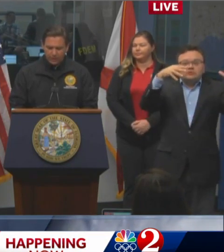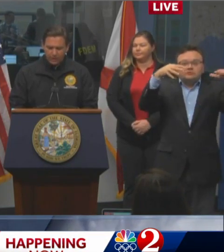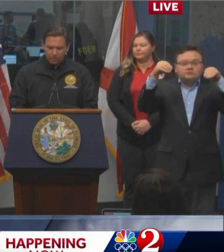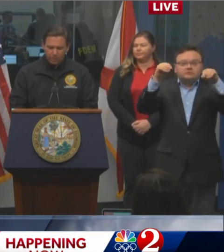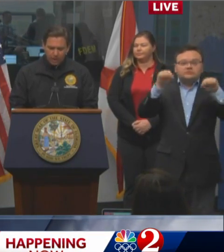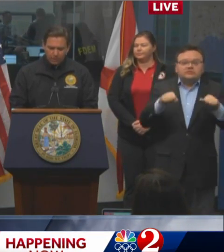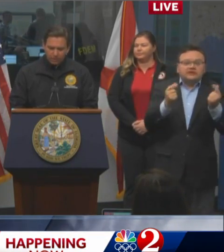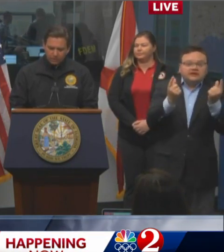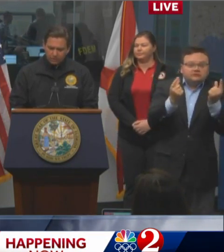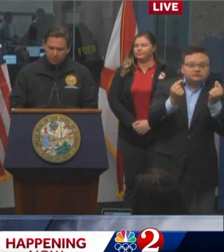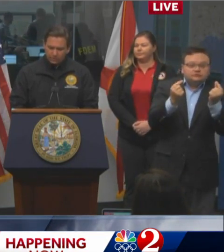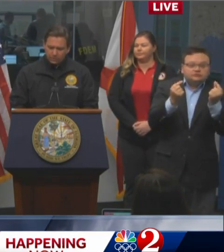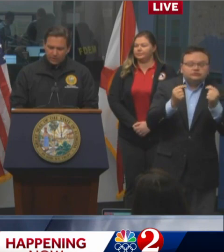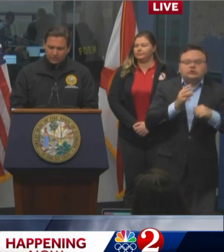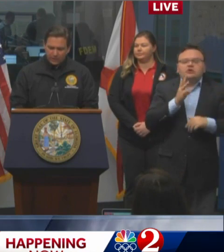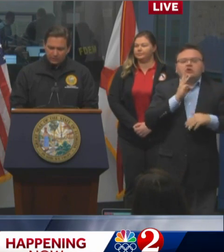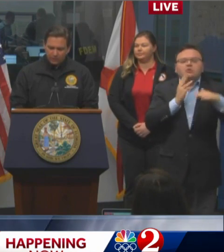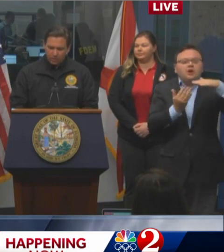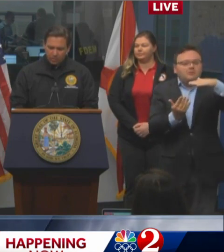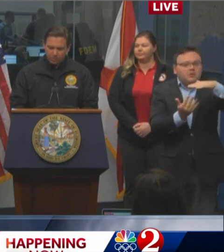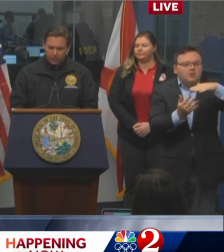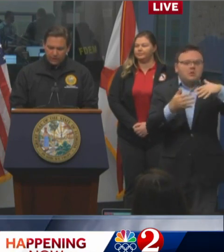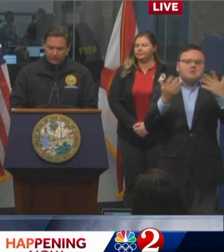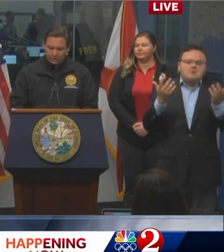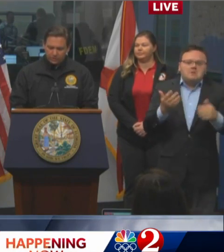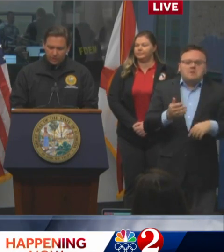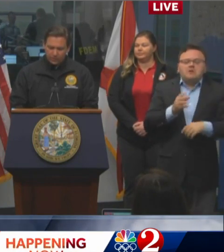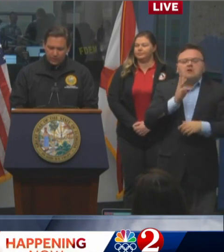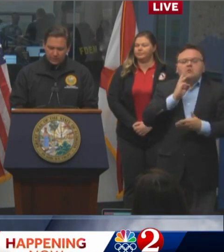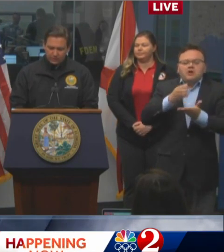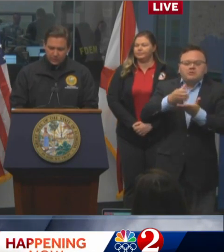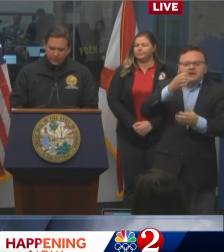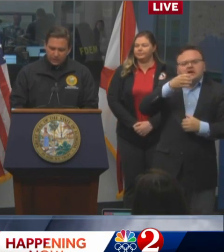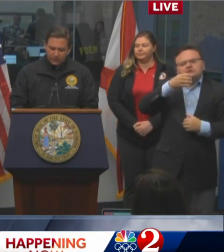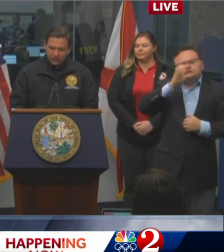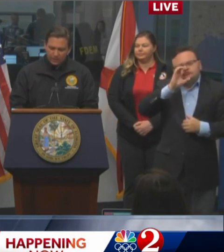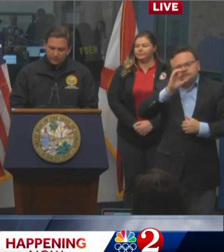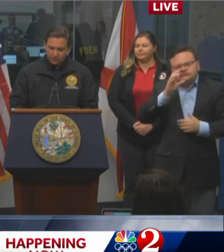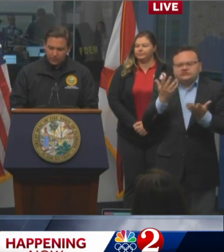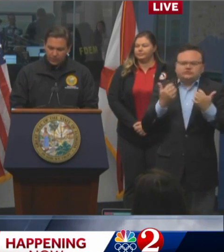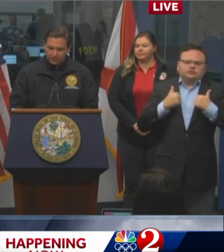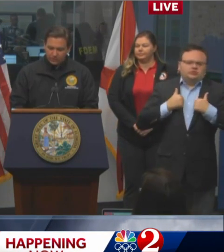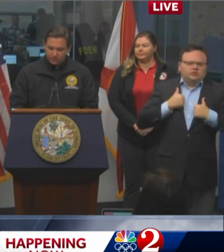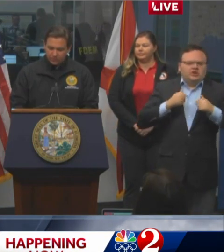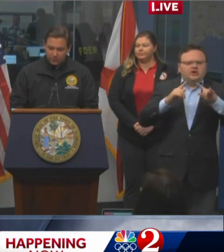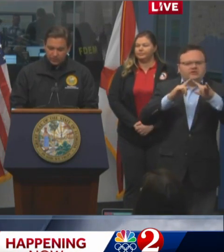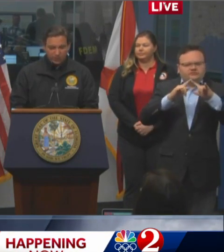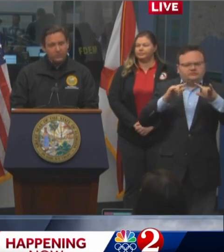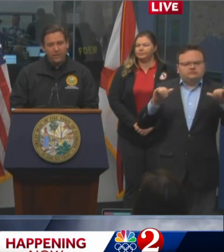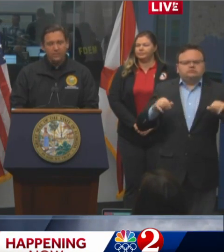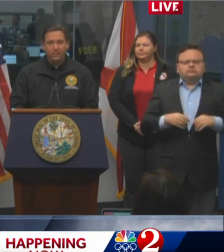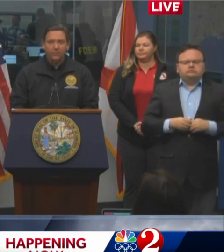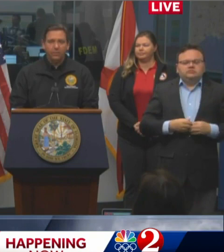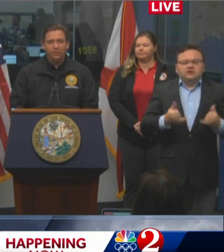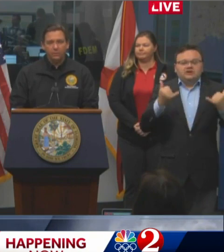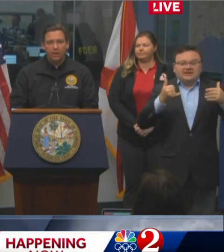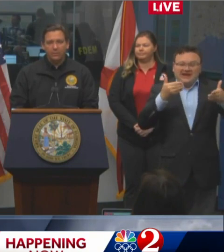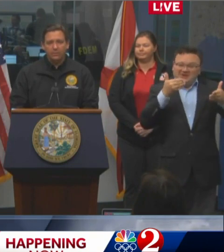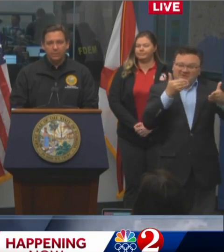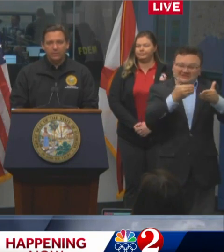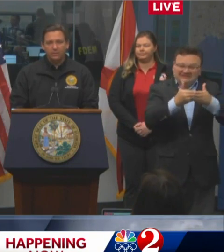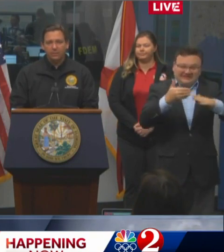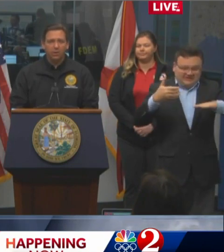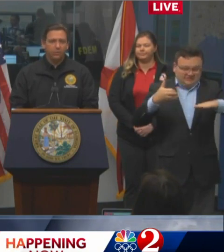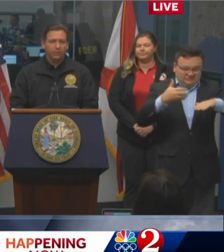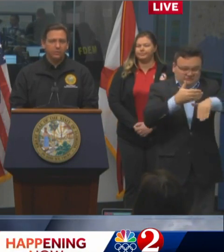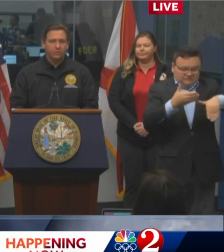hygiene. We're monitoring the storm as it makes landfall. We'll provide additional updates. I asked Floridian to simply be safe and use